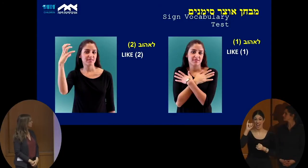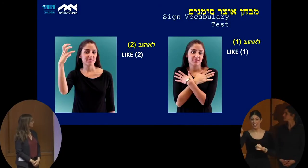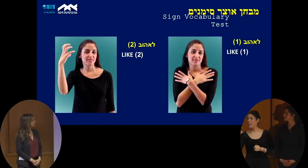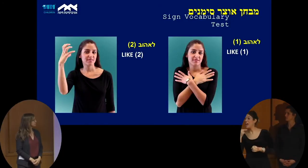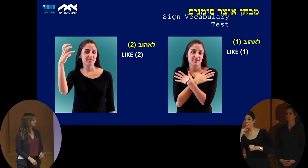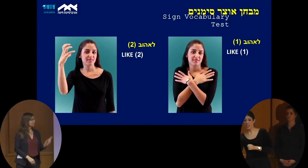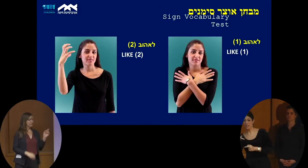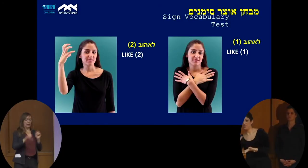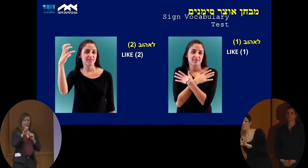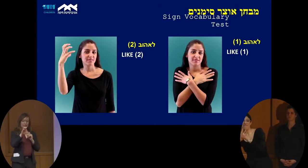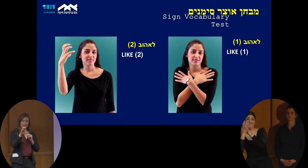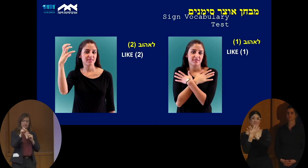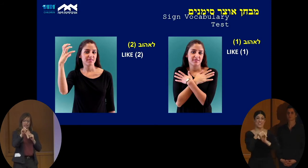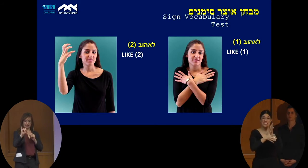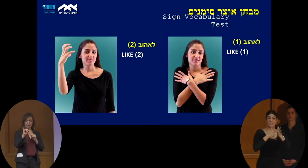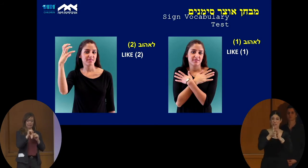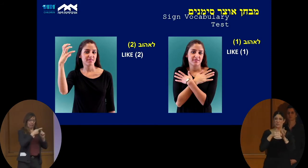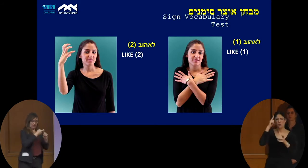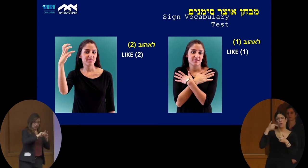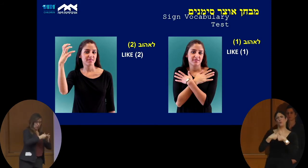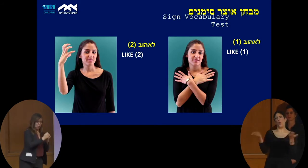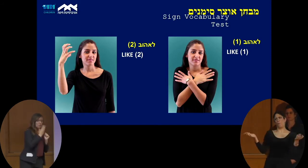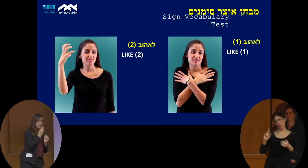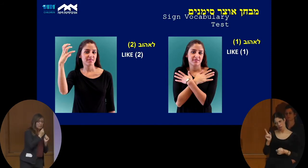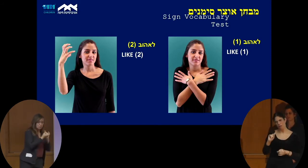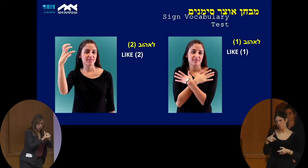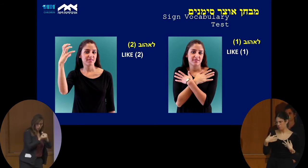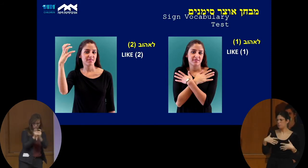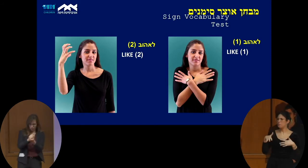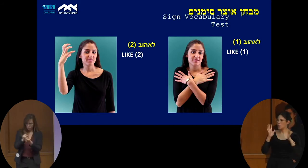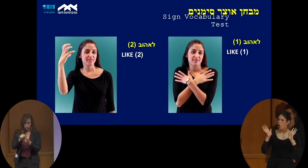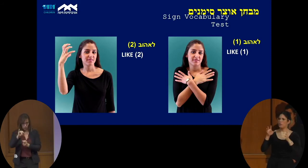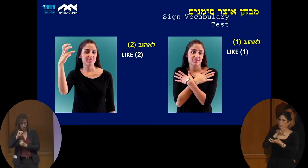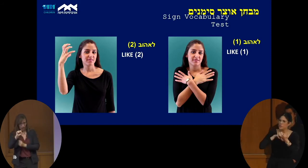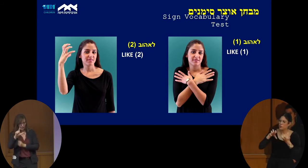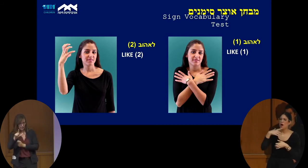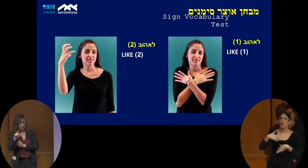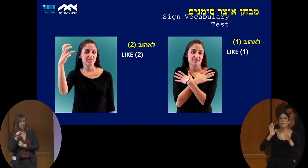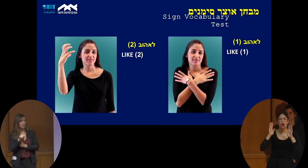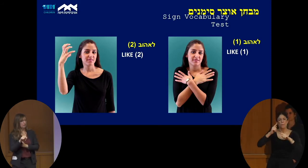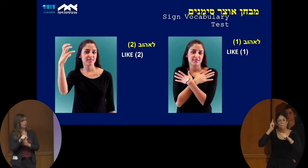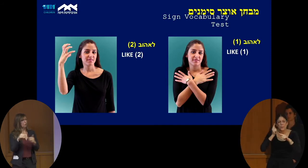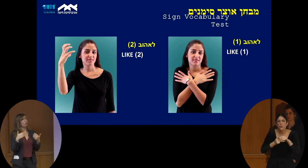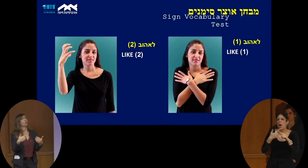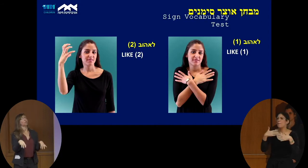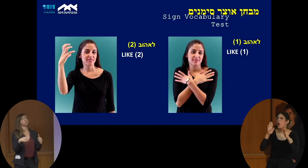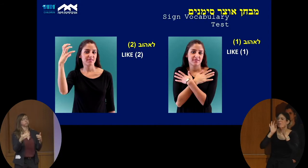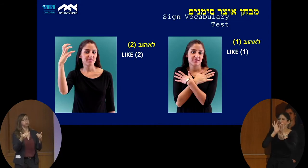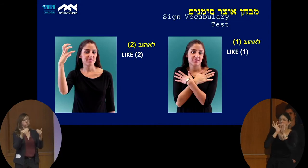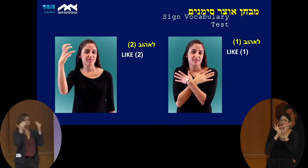The CDI from Hebrew, adapting it into ISL, it was a lot of work. It was very complicated,